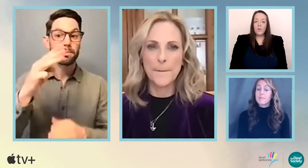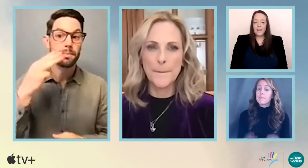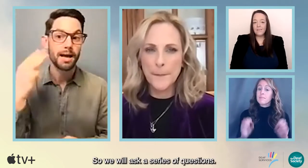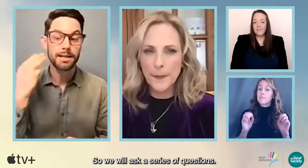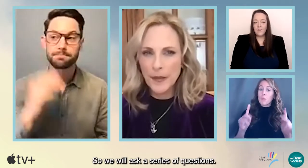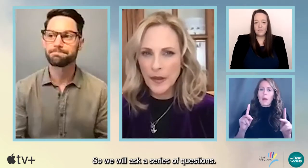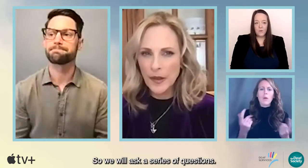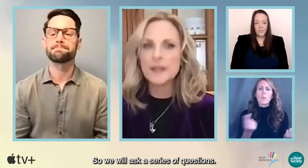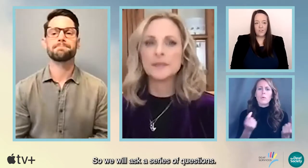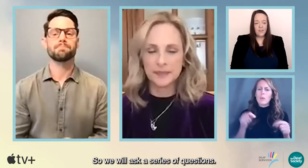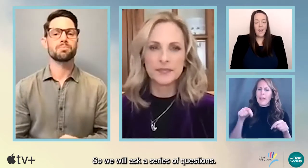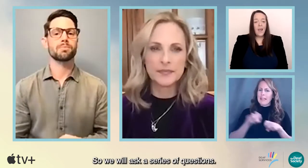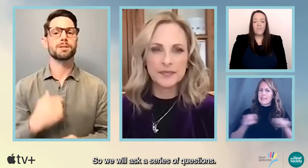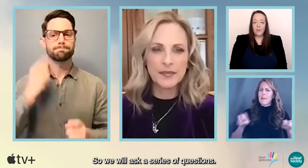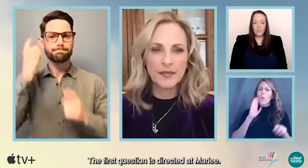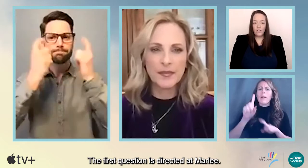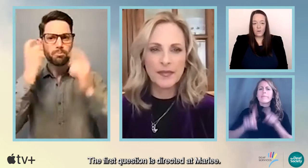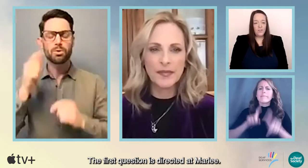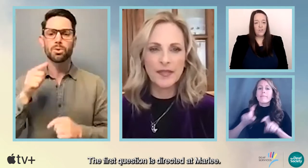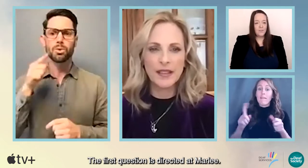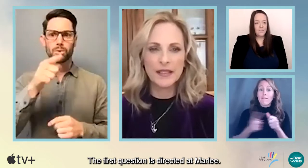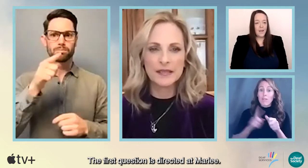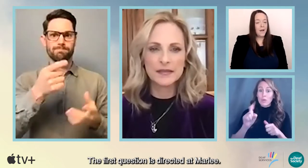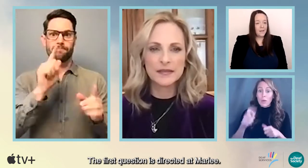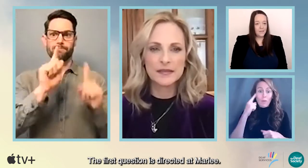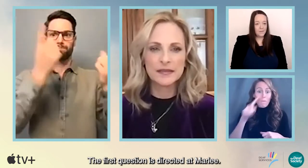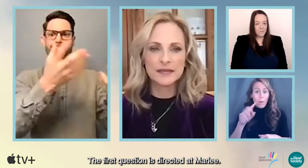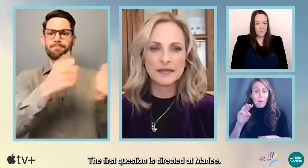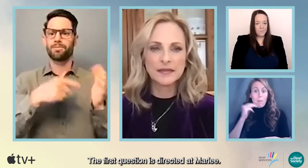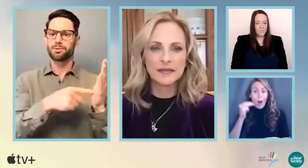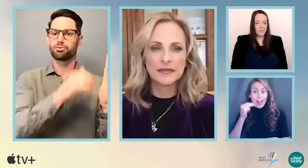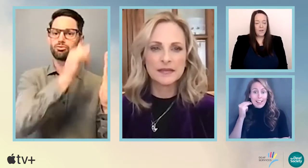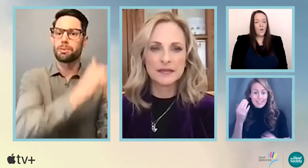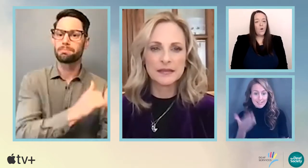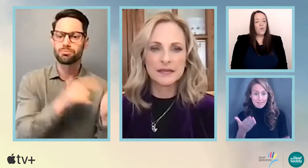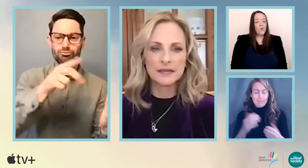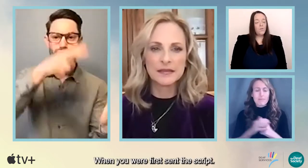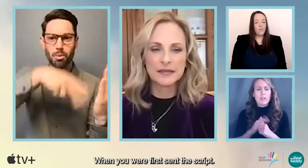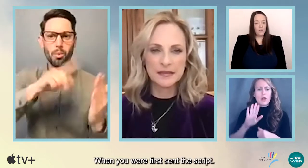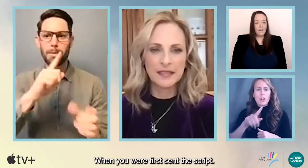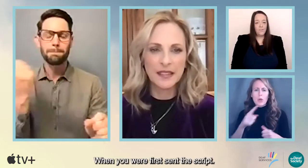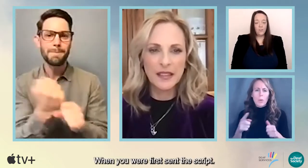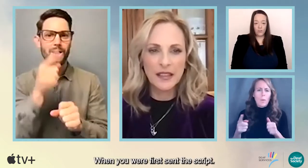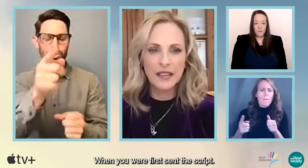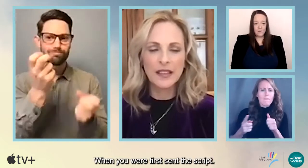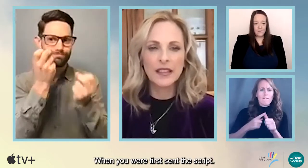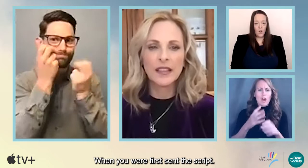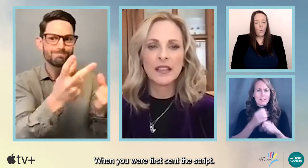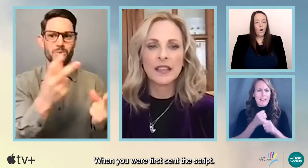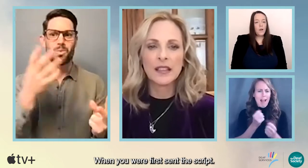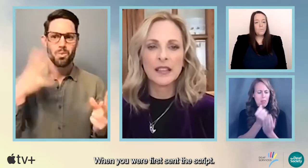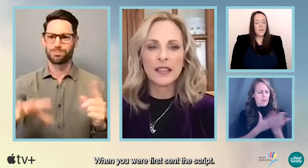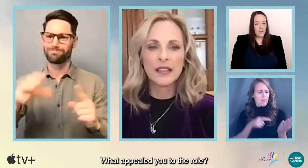So we will ask a series of questions. The first question is directed at Marlee. When you were first sent the script,